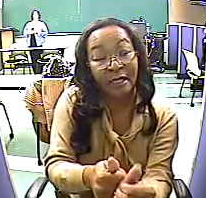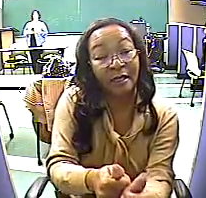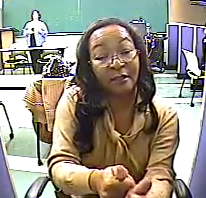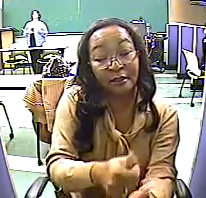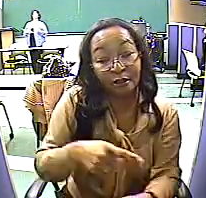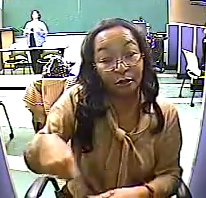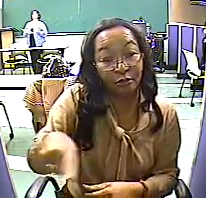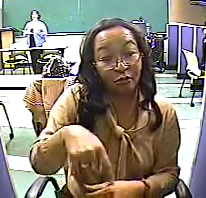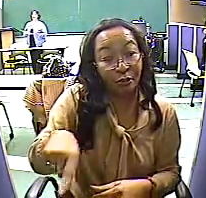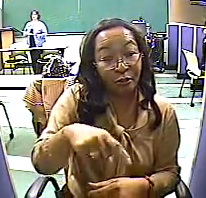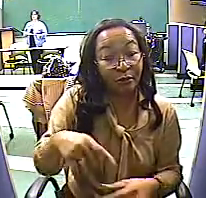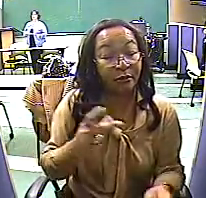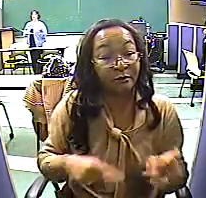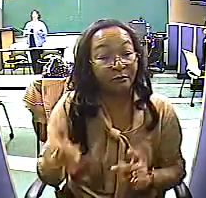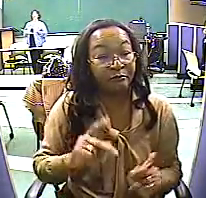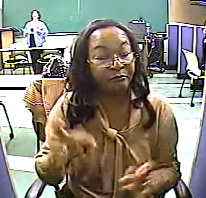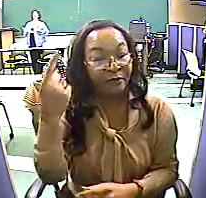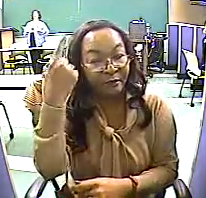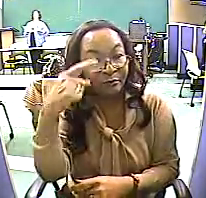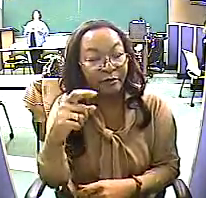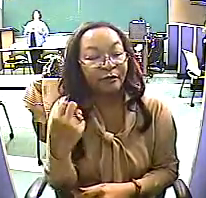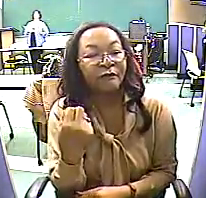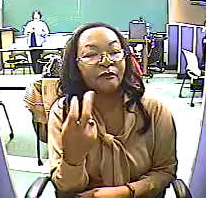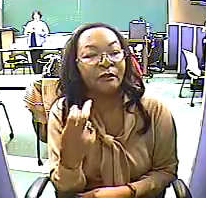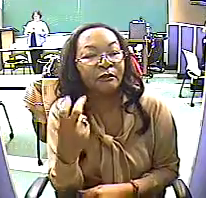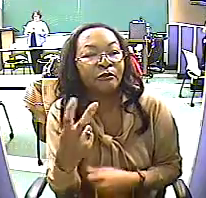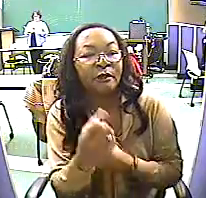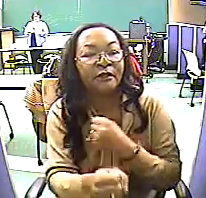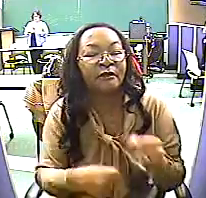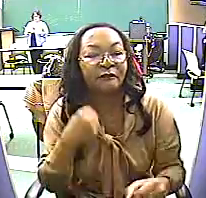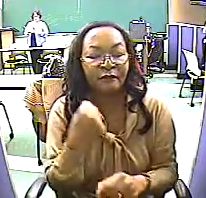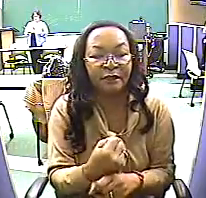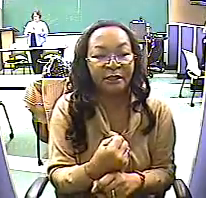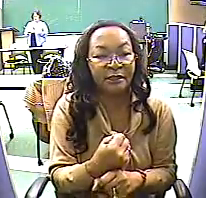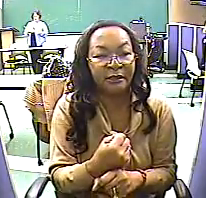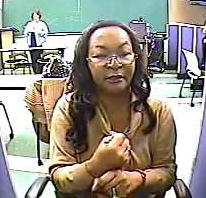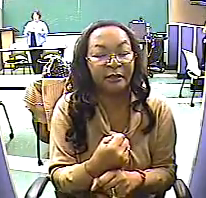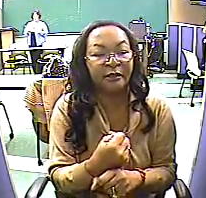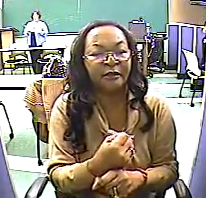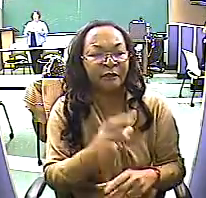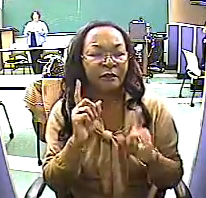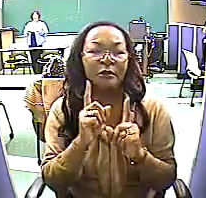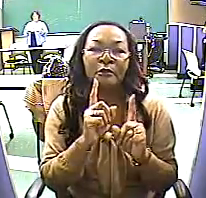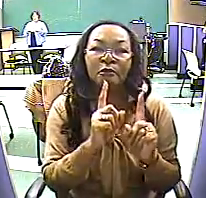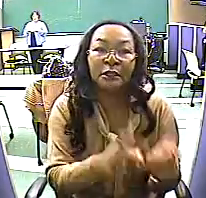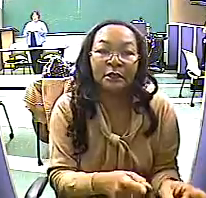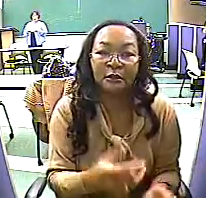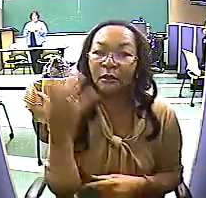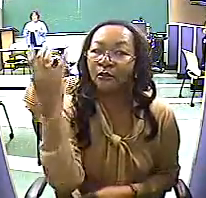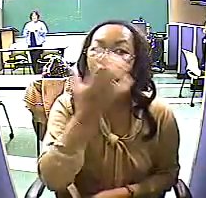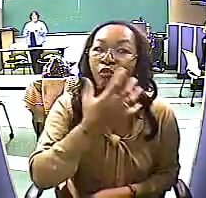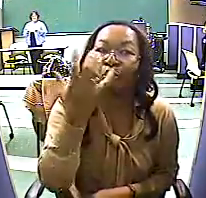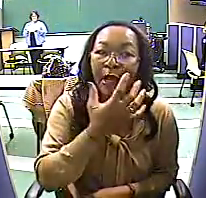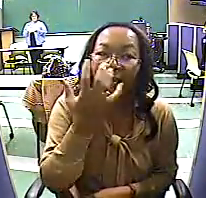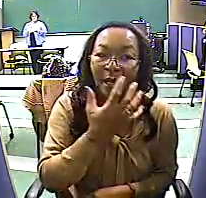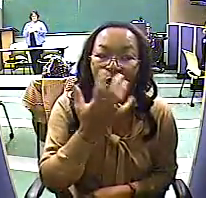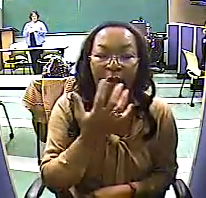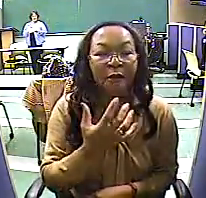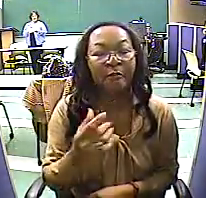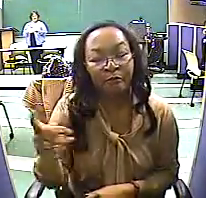The results were astounding. Those people with optimistic personalities